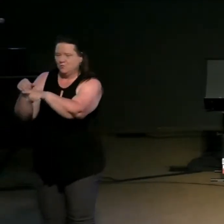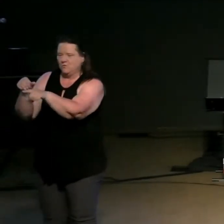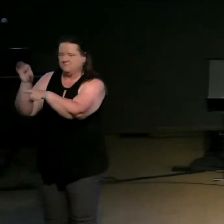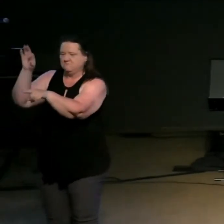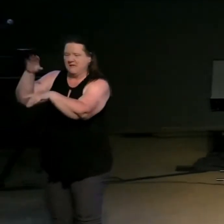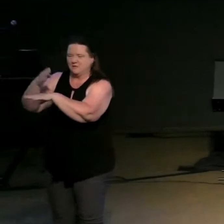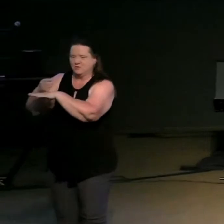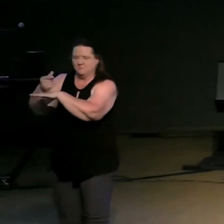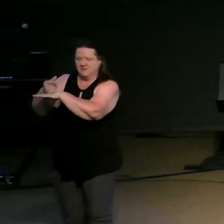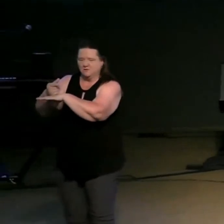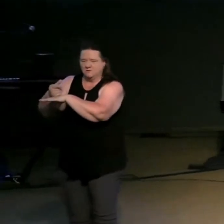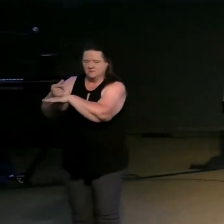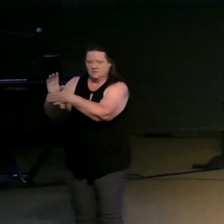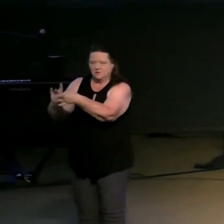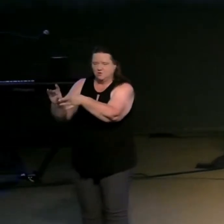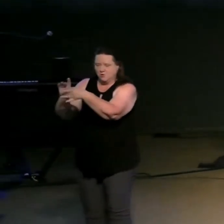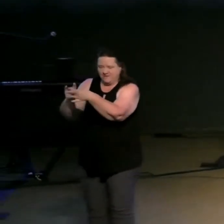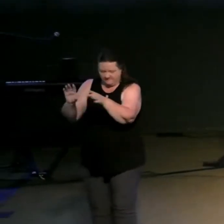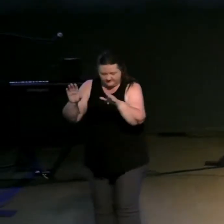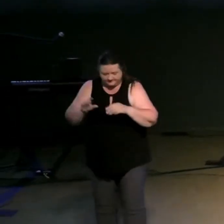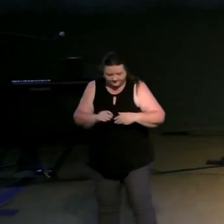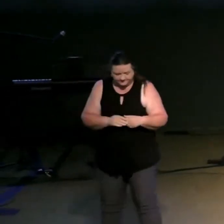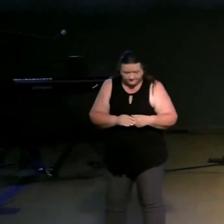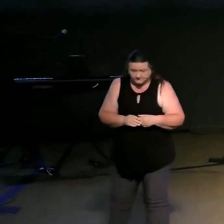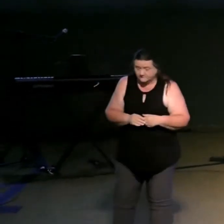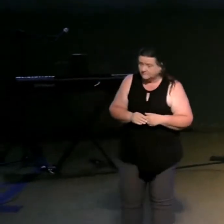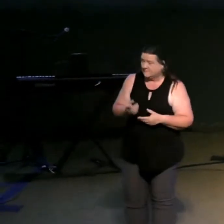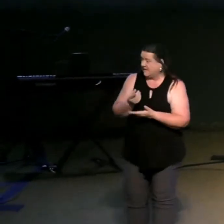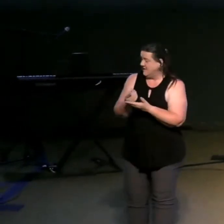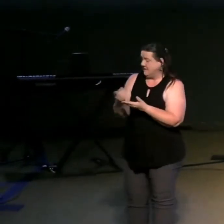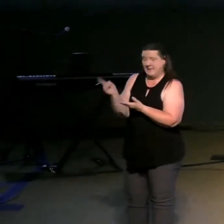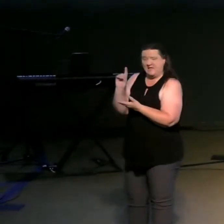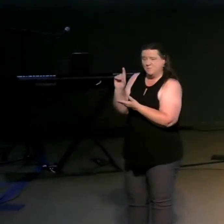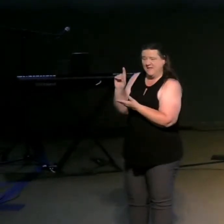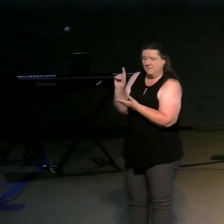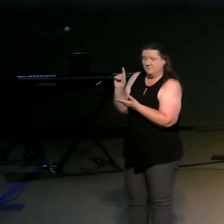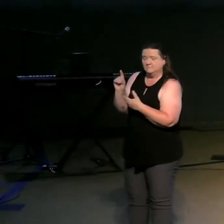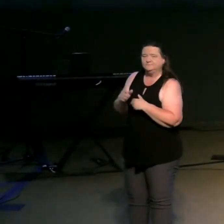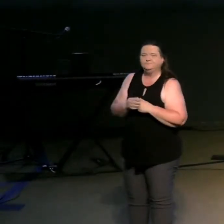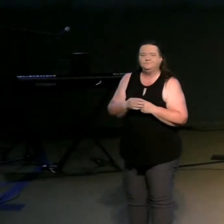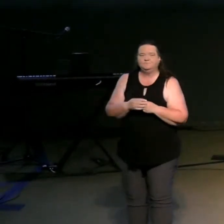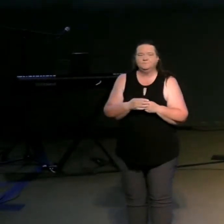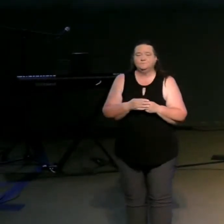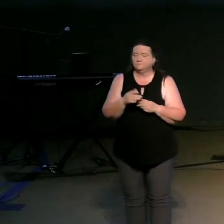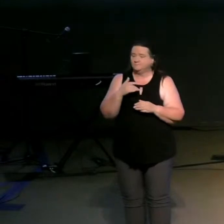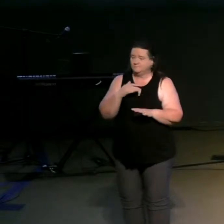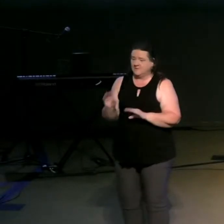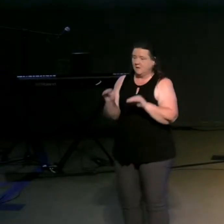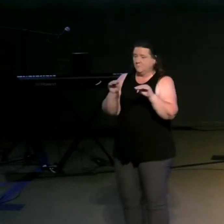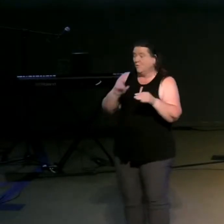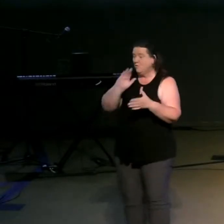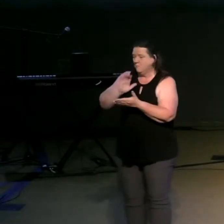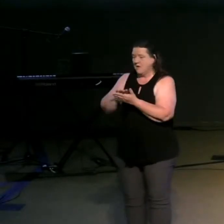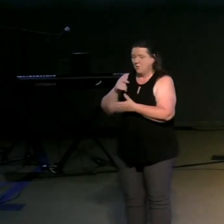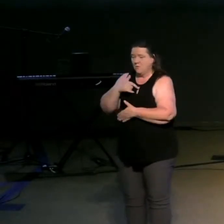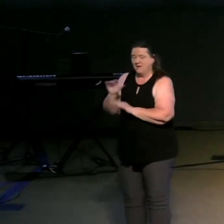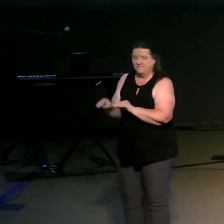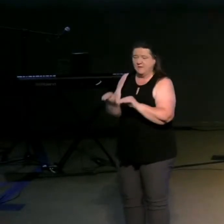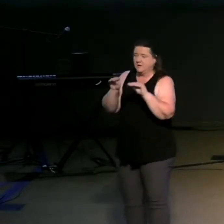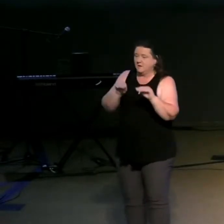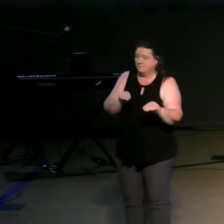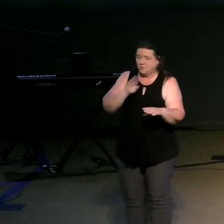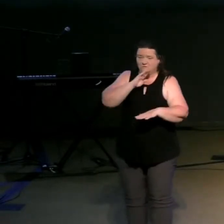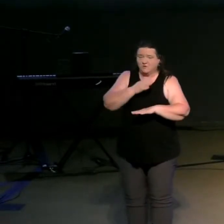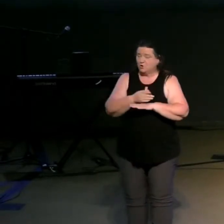and this last weekend i moved my wife and i moved our daughter